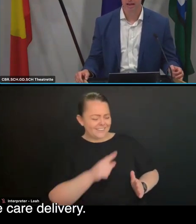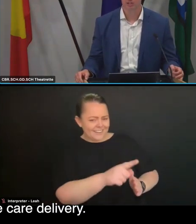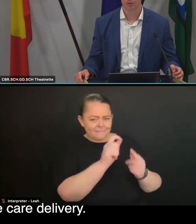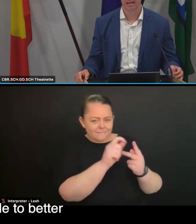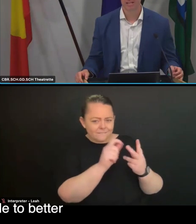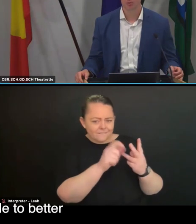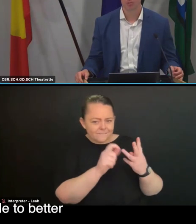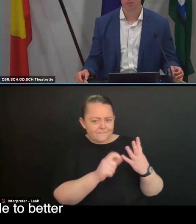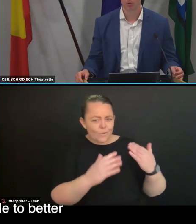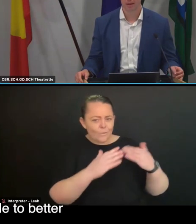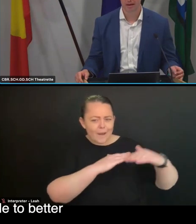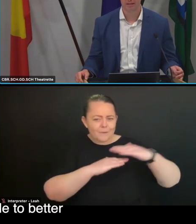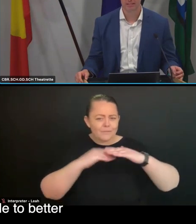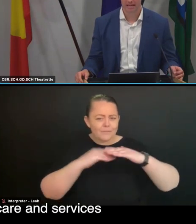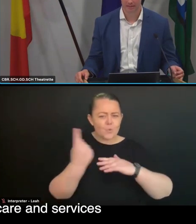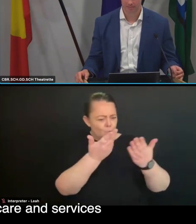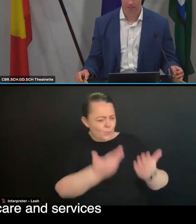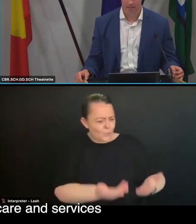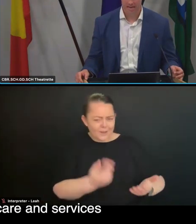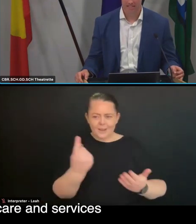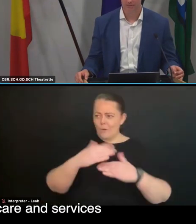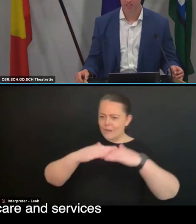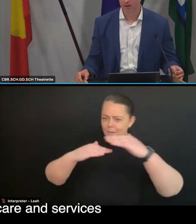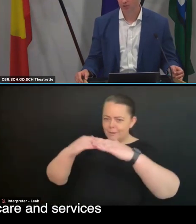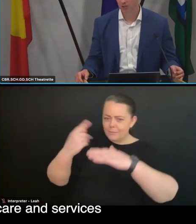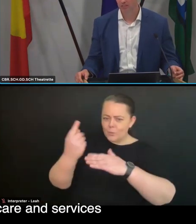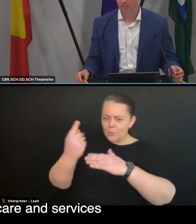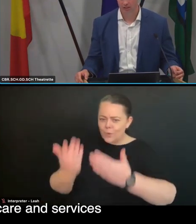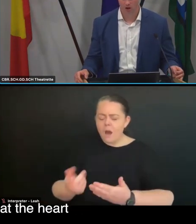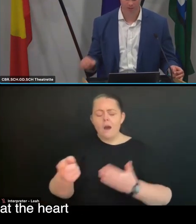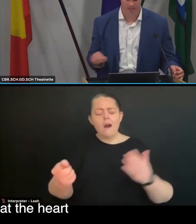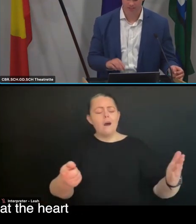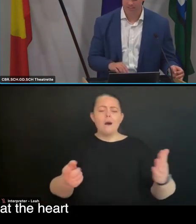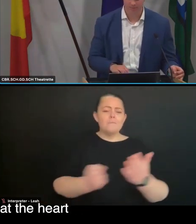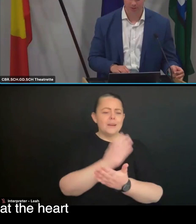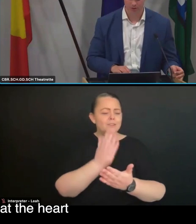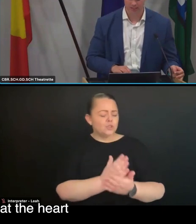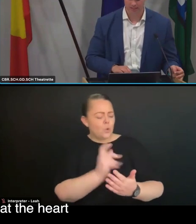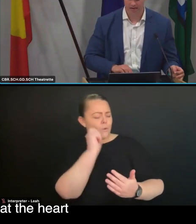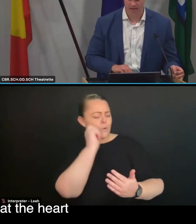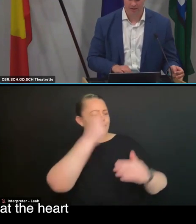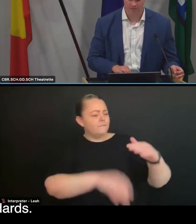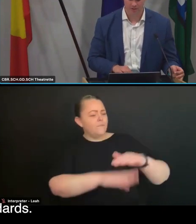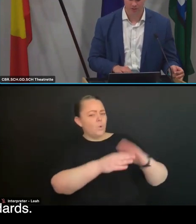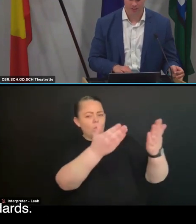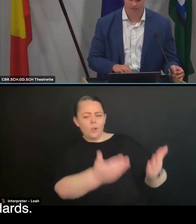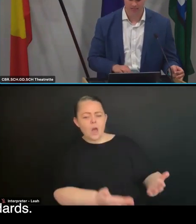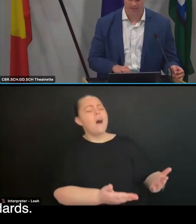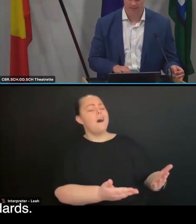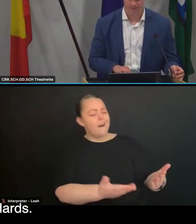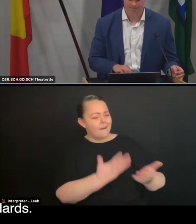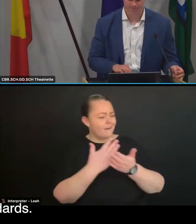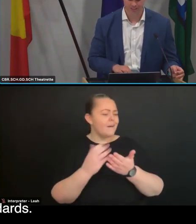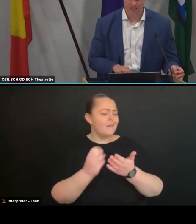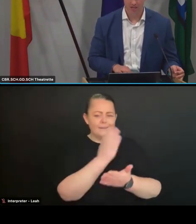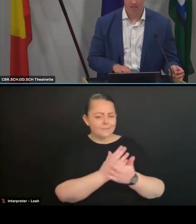delivery. And so engaging with people to better understand them and deliver care and services in line with this is absolutely at the heart of the new set of